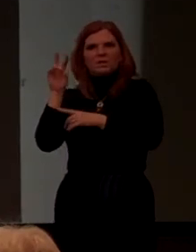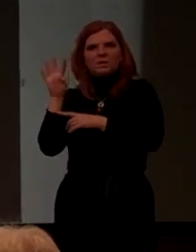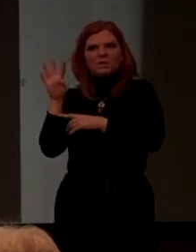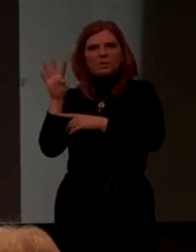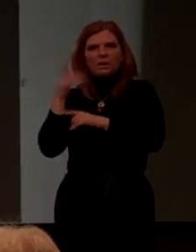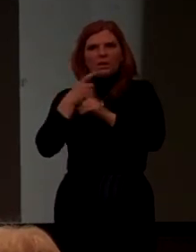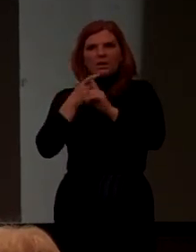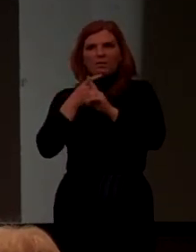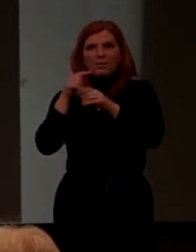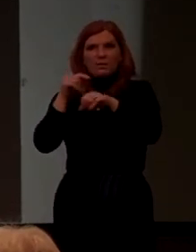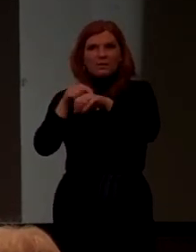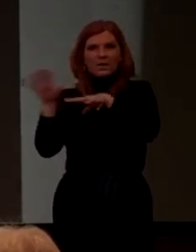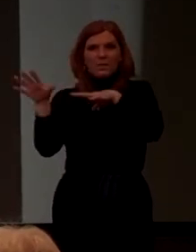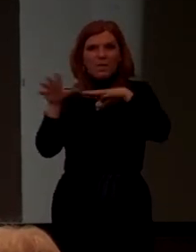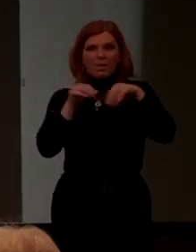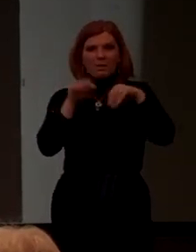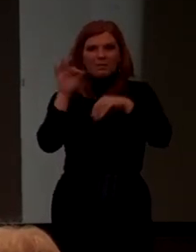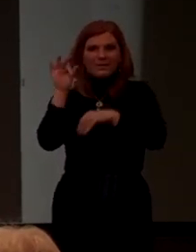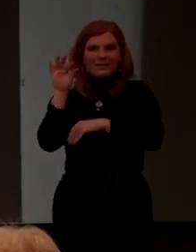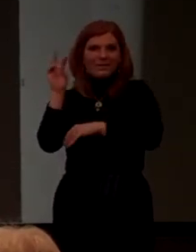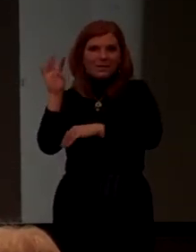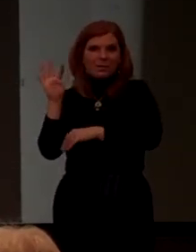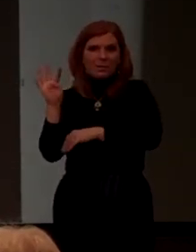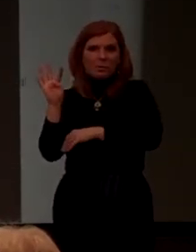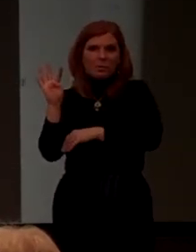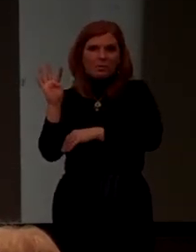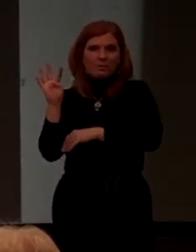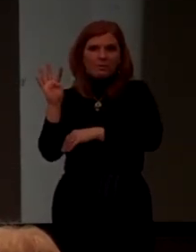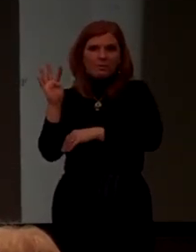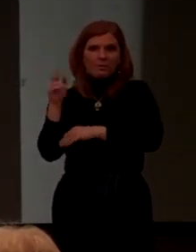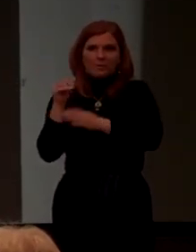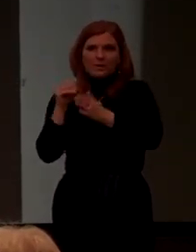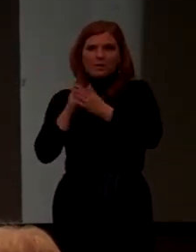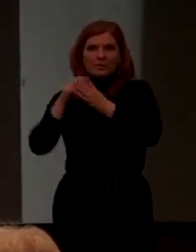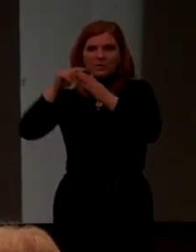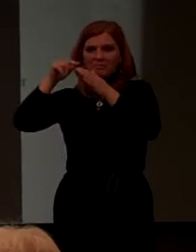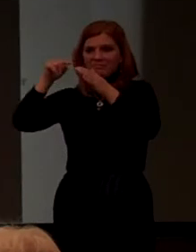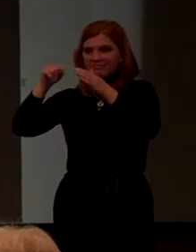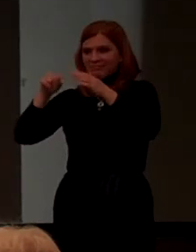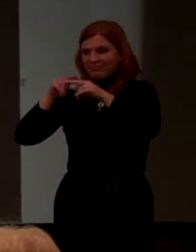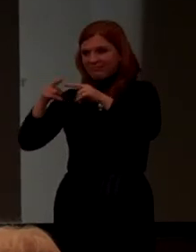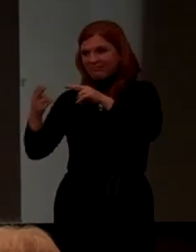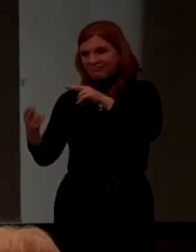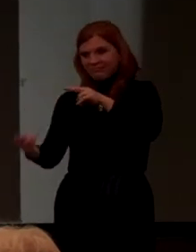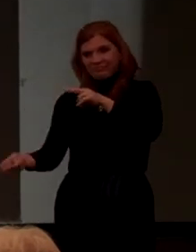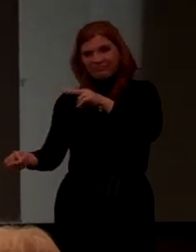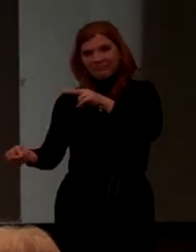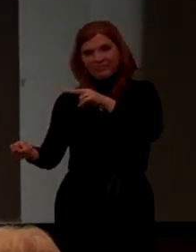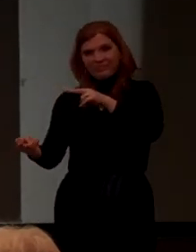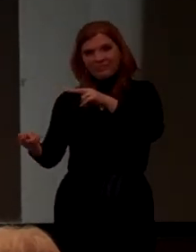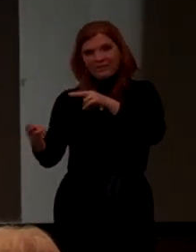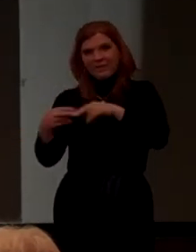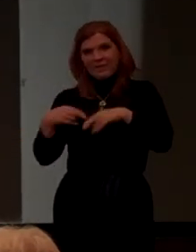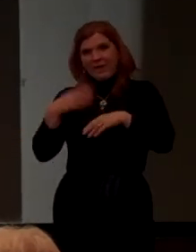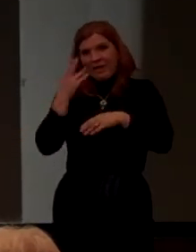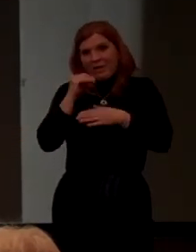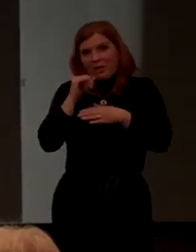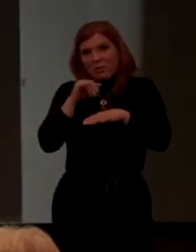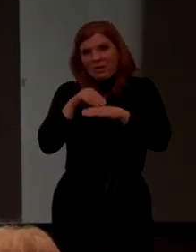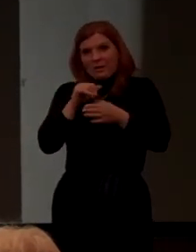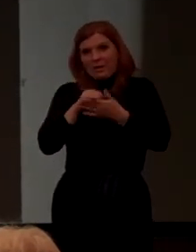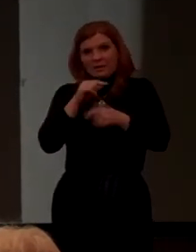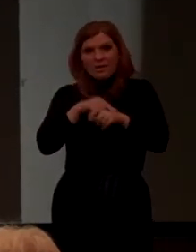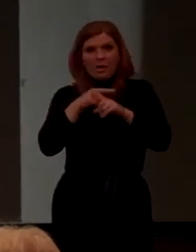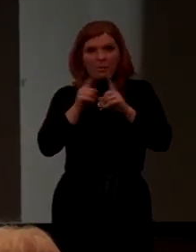from the time that I left in 1974, it was all downhill. I never realized at that point that